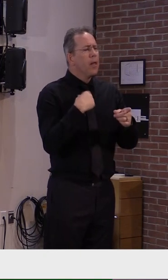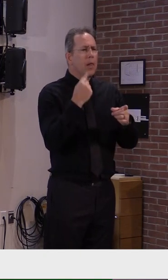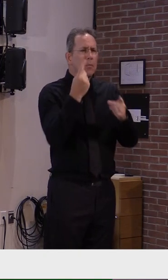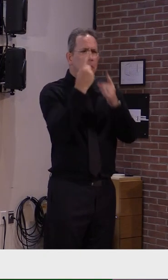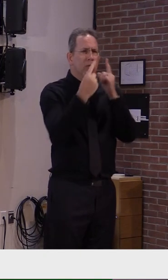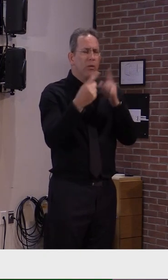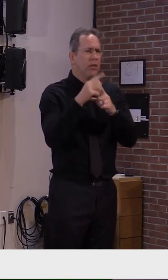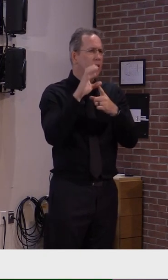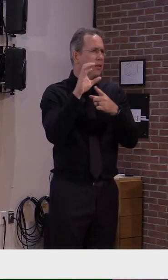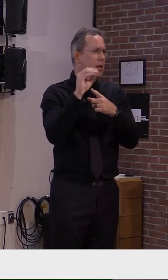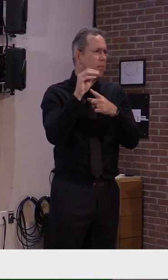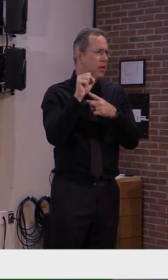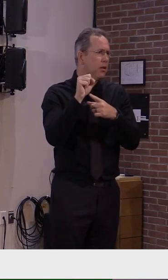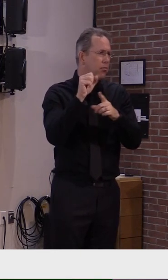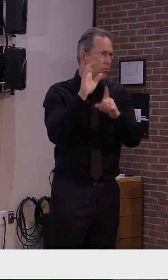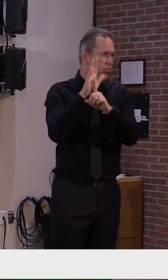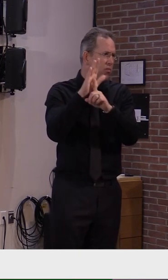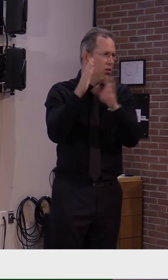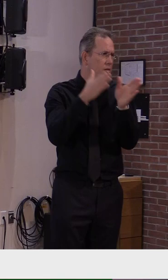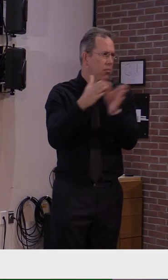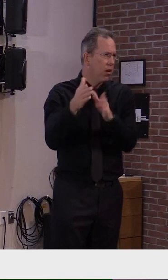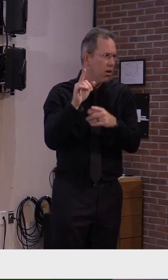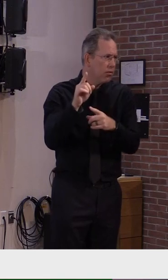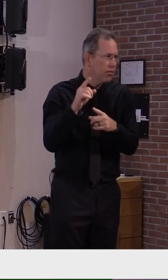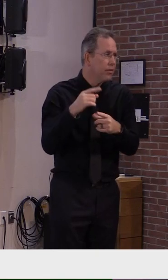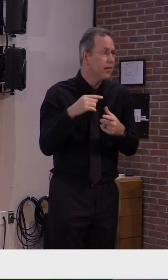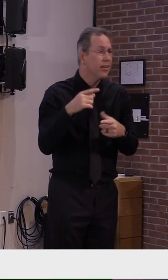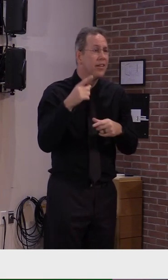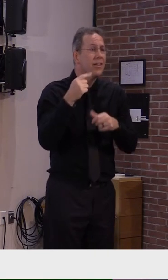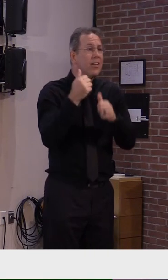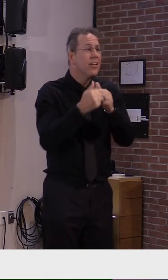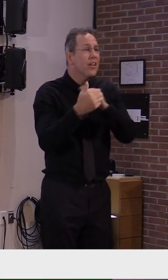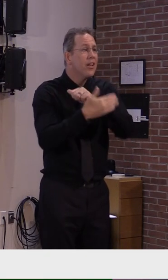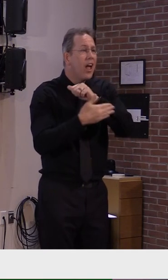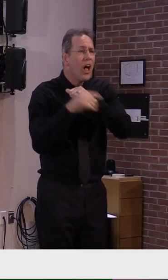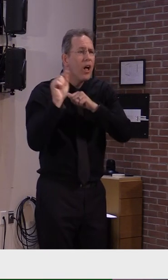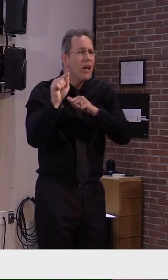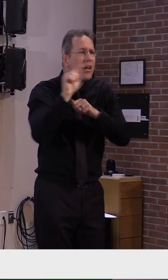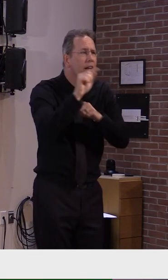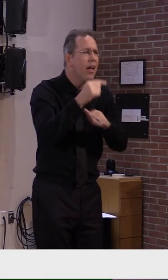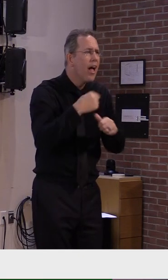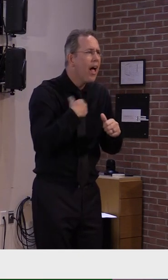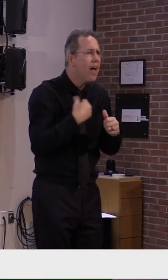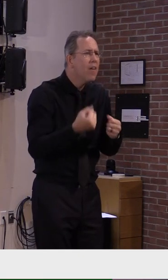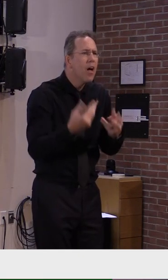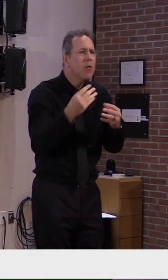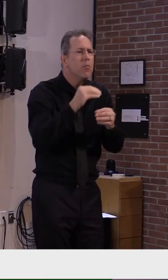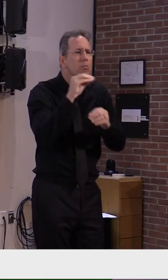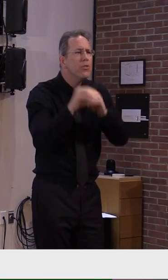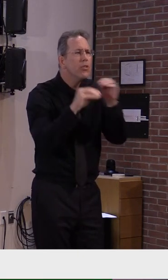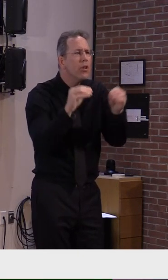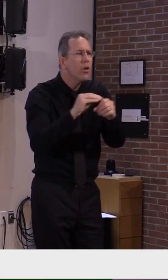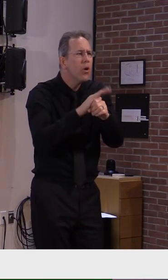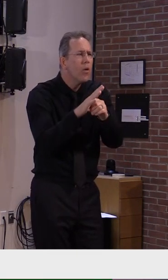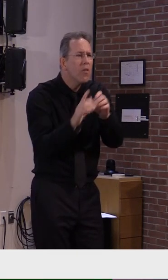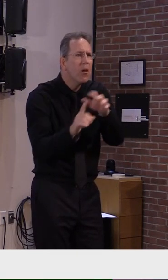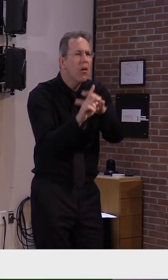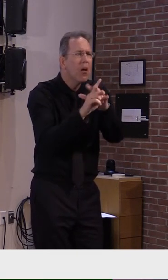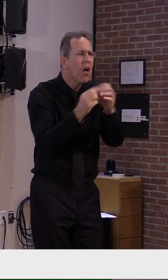rate of 10% is a significant,